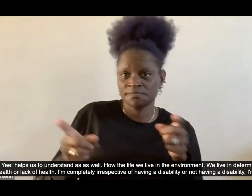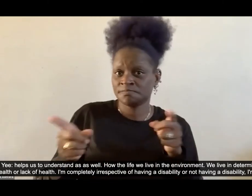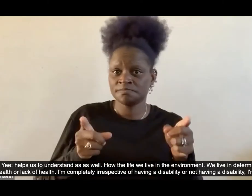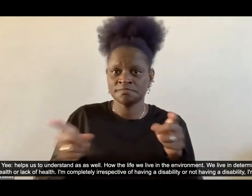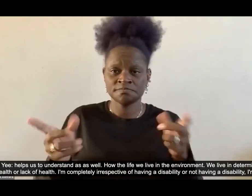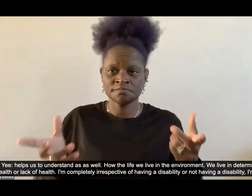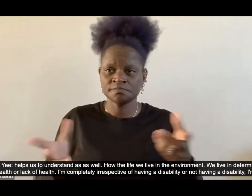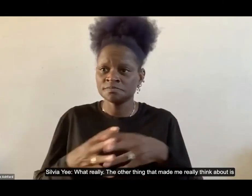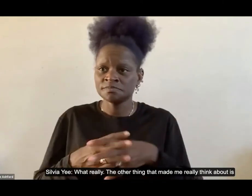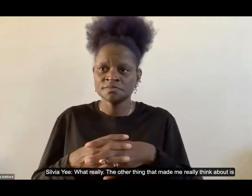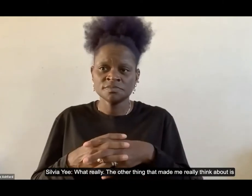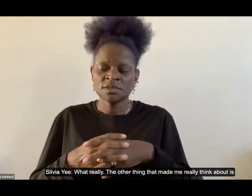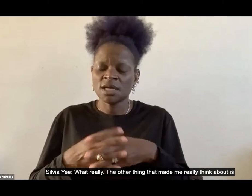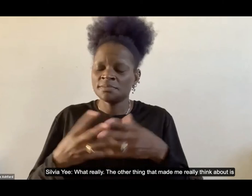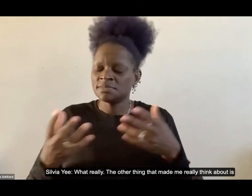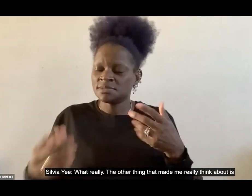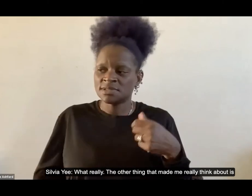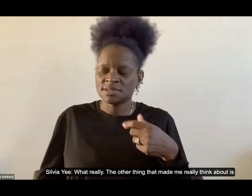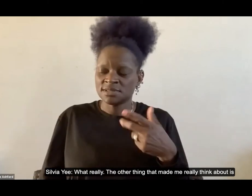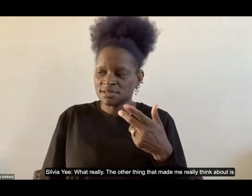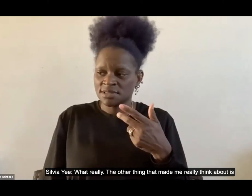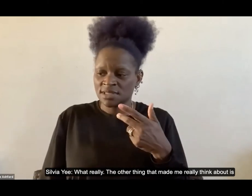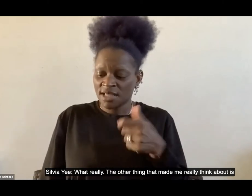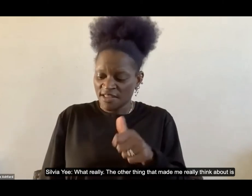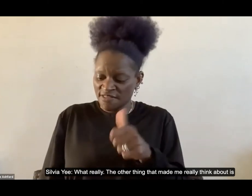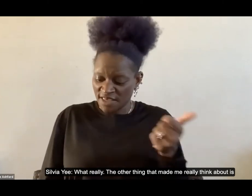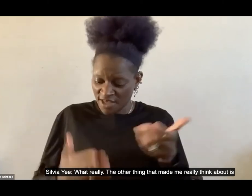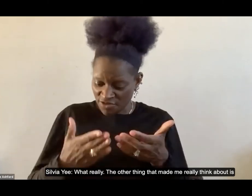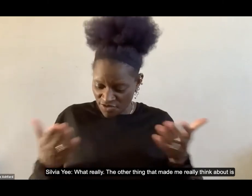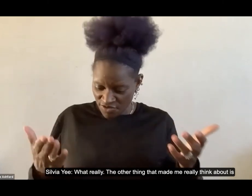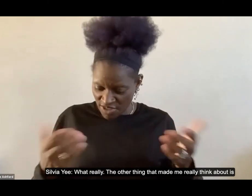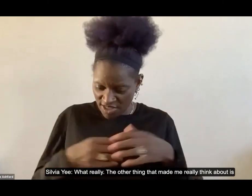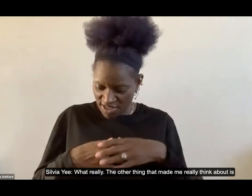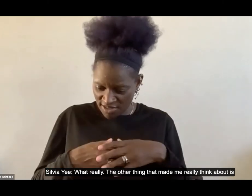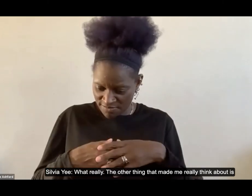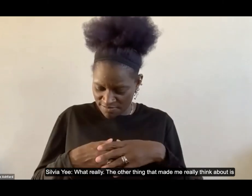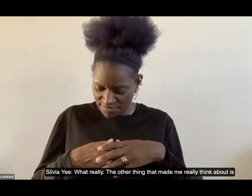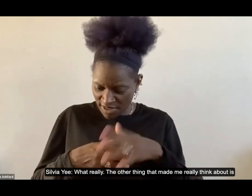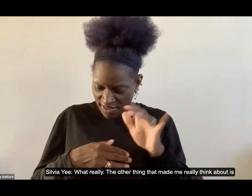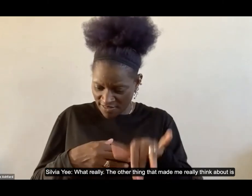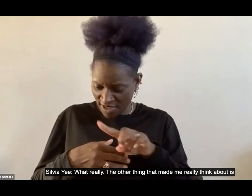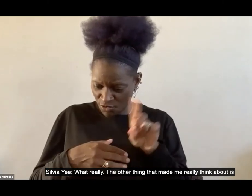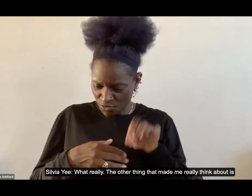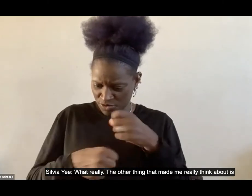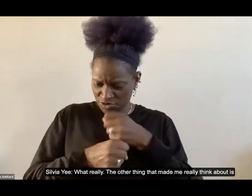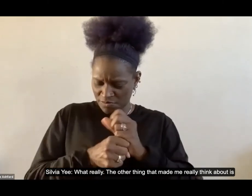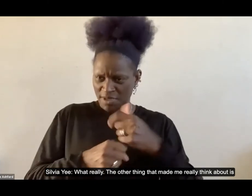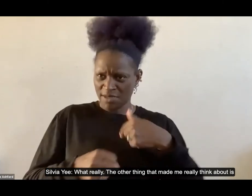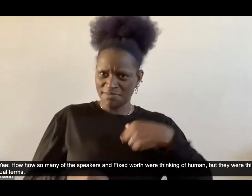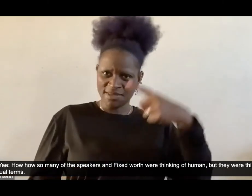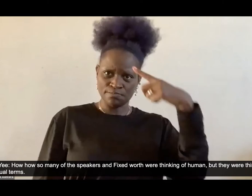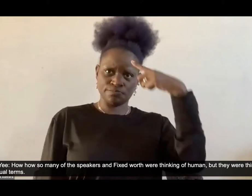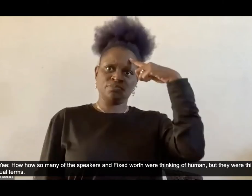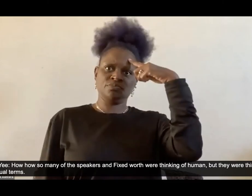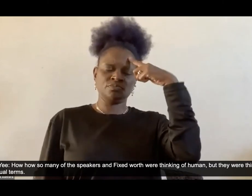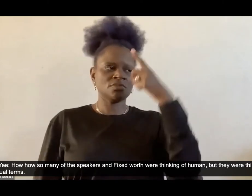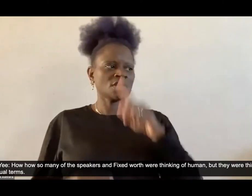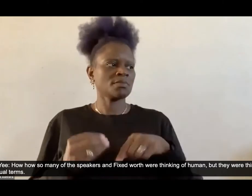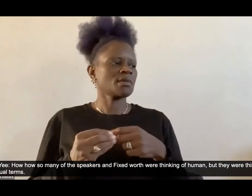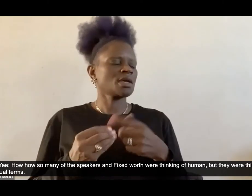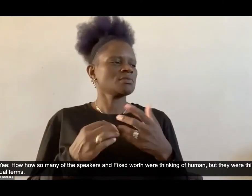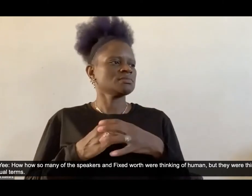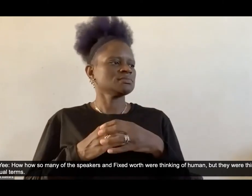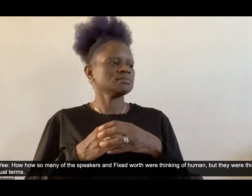i what really the other thing it made me really think about is how how